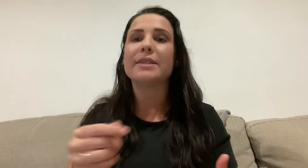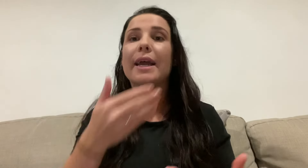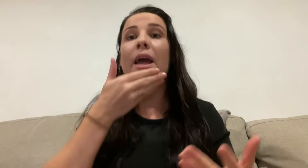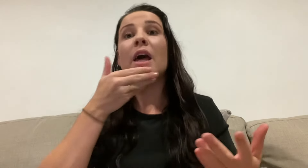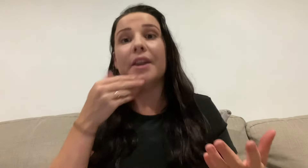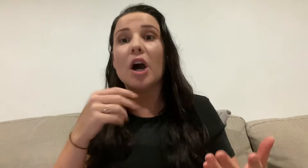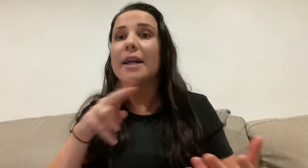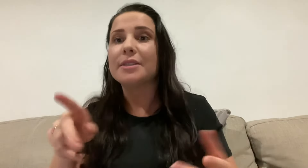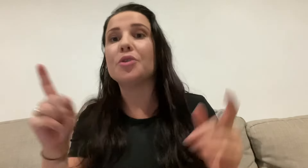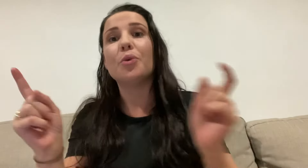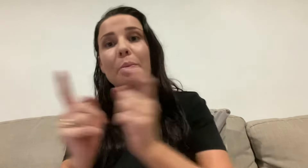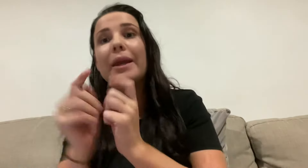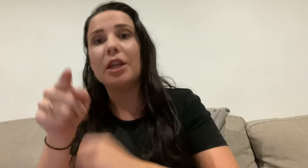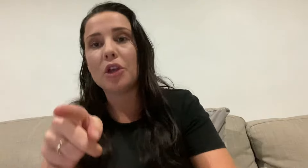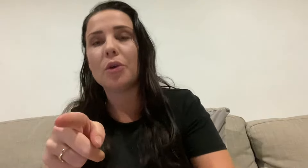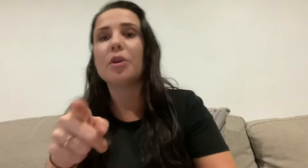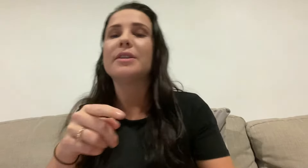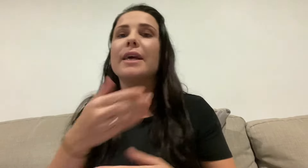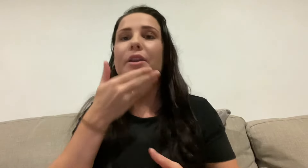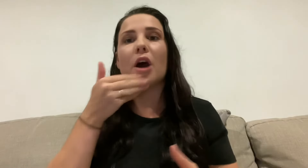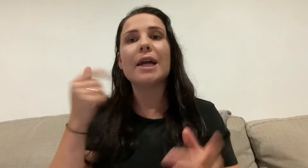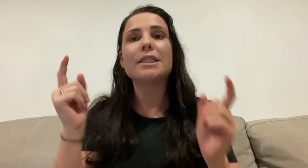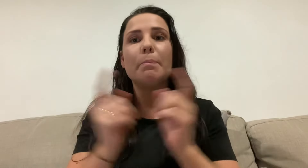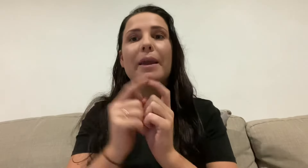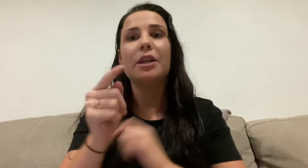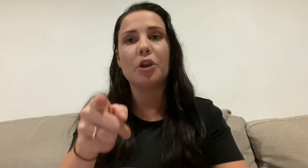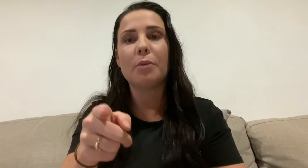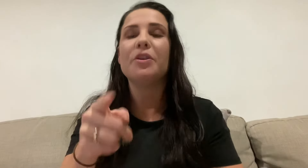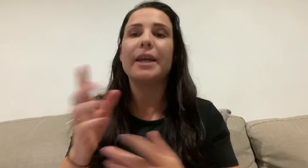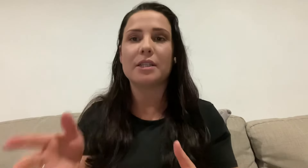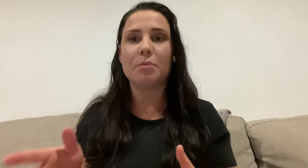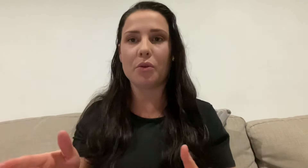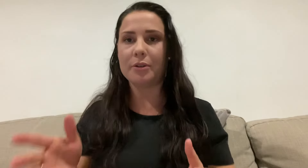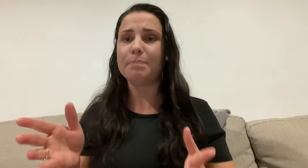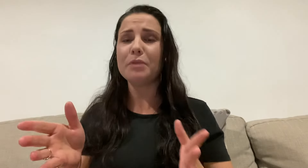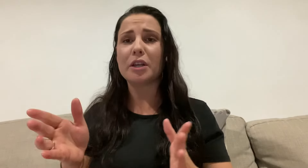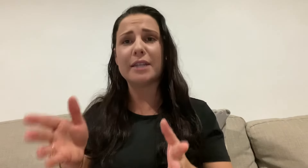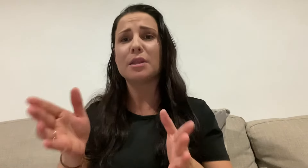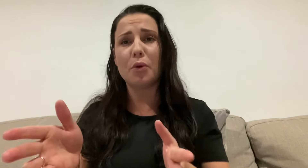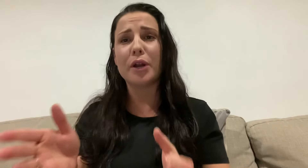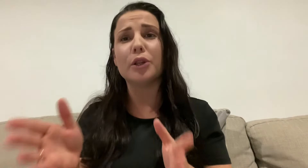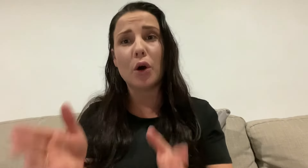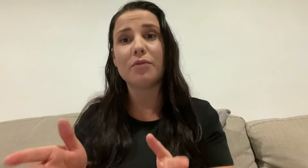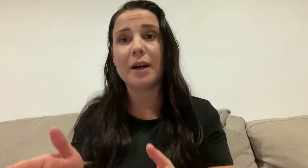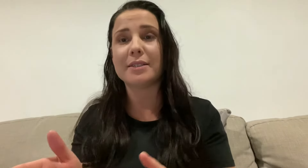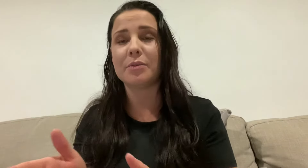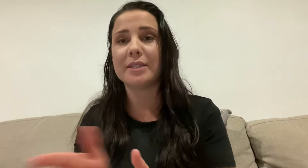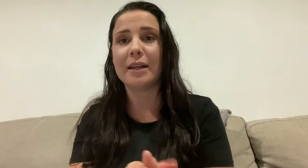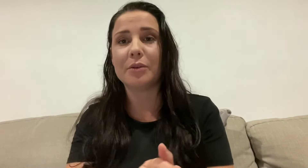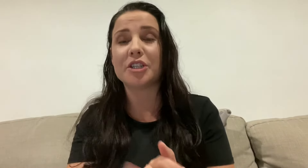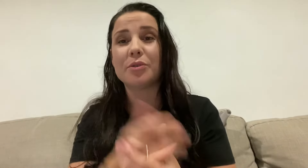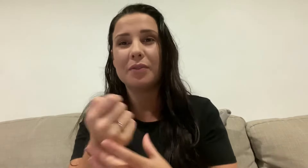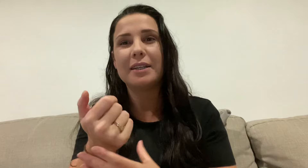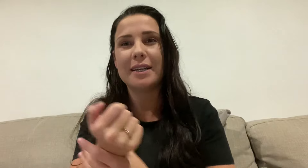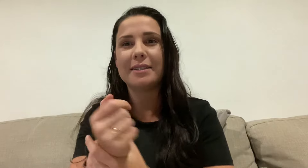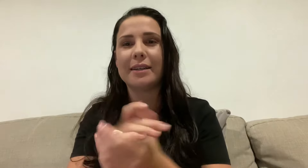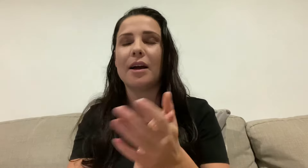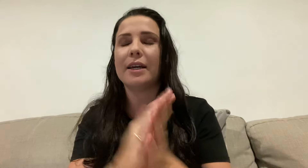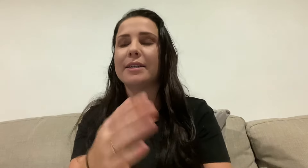say nice to meet you. You'd say nice meet you. You get to the point, get to the point a lot faster with sign language. It's sort of like texting. I like to